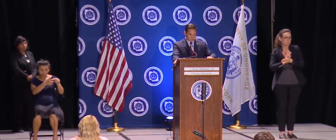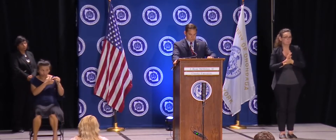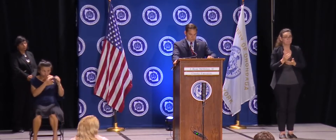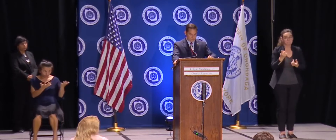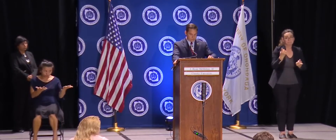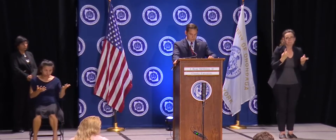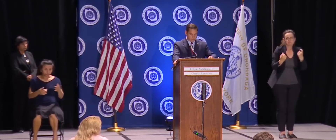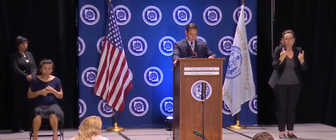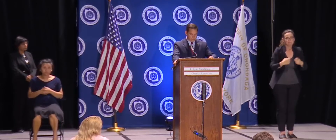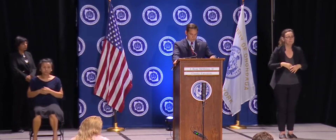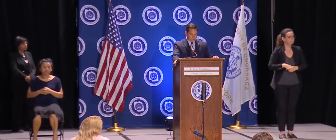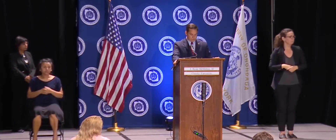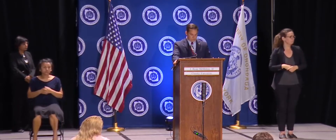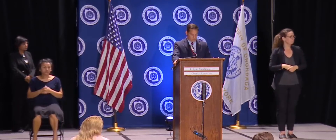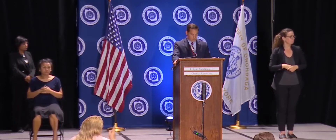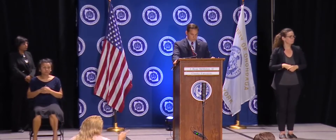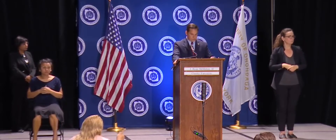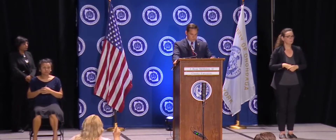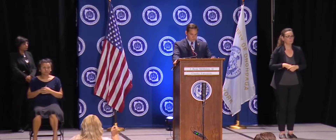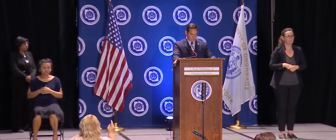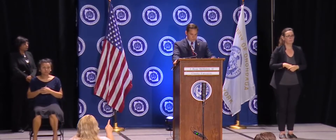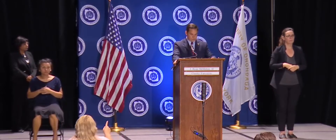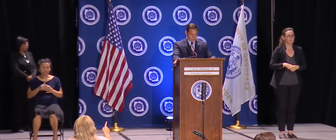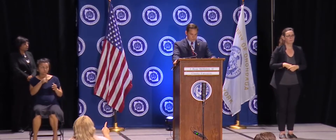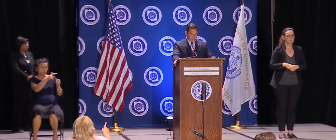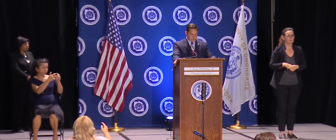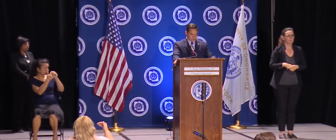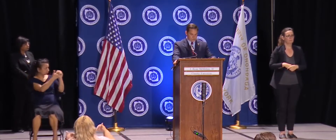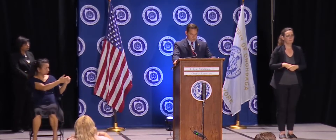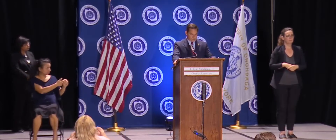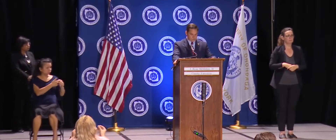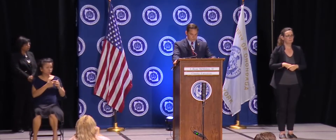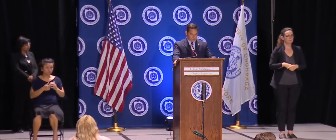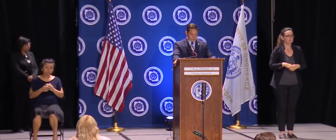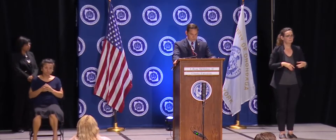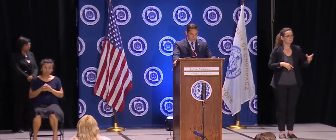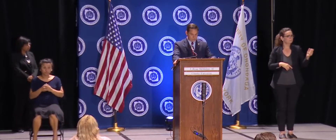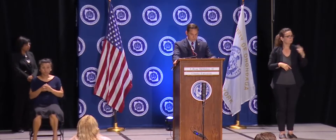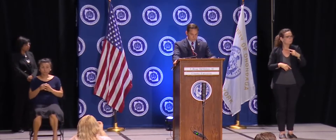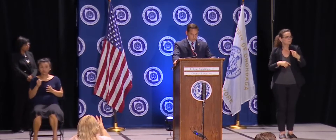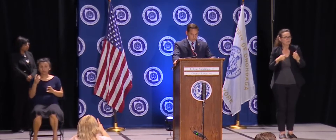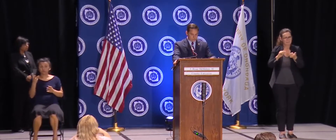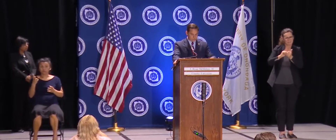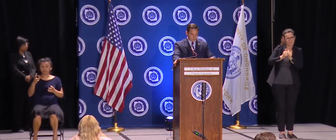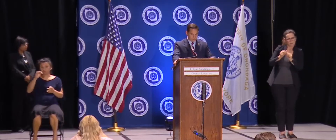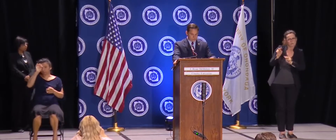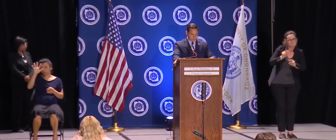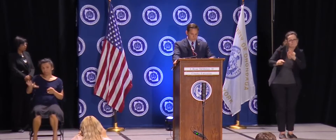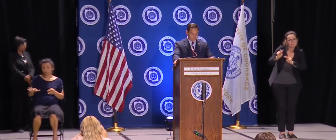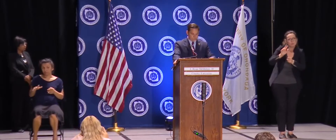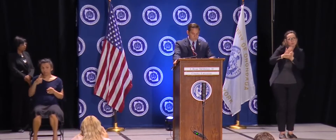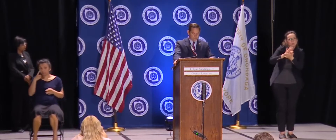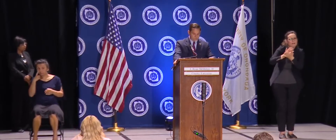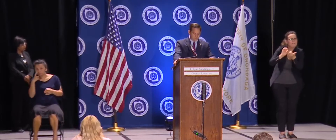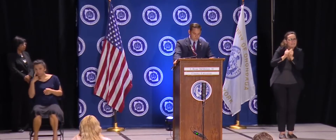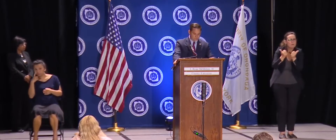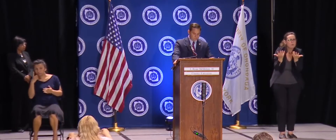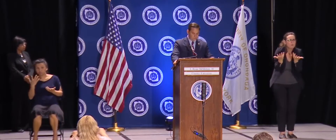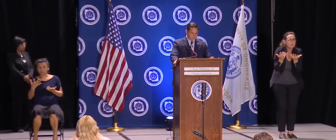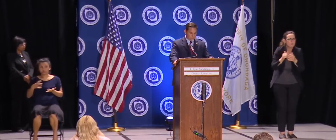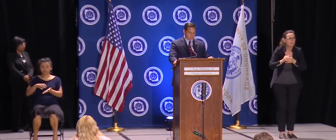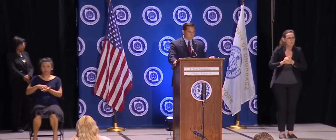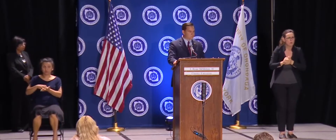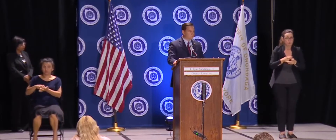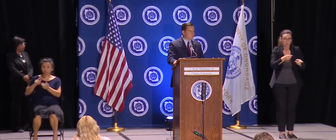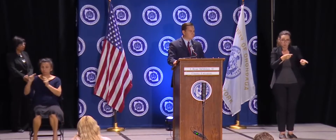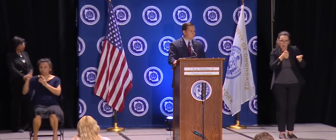Ryan, do you have any more details about the monitoring in schools, either the rapid test site or how you're